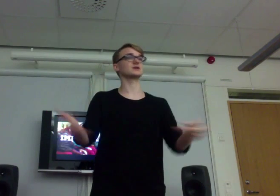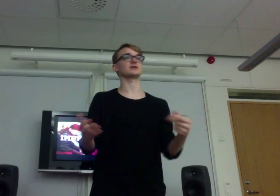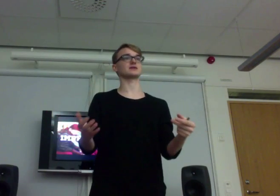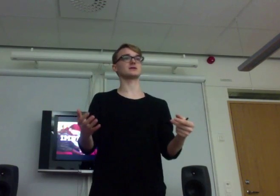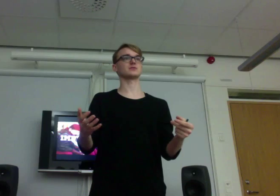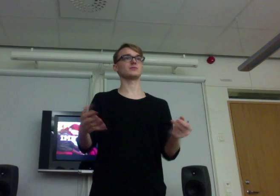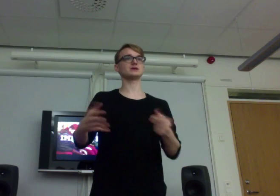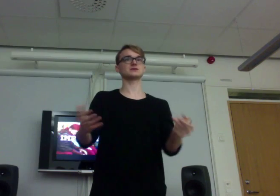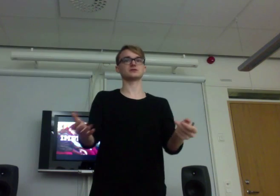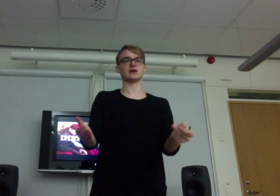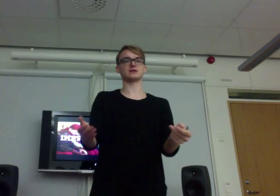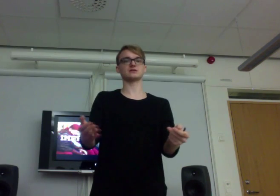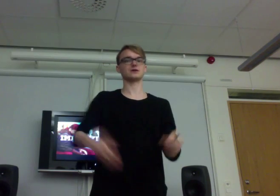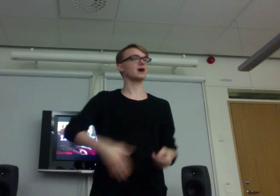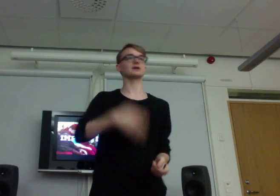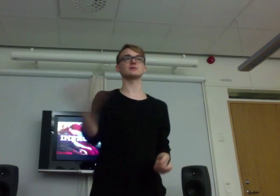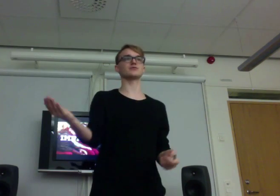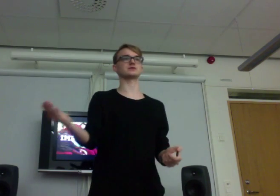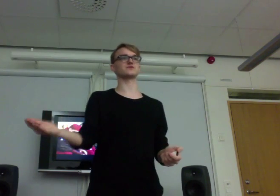that, based on that, I can improvise freely.